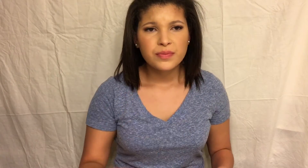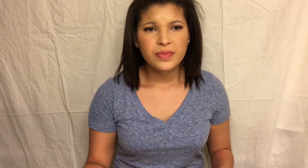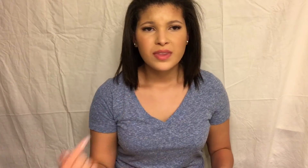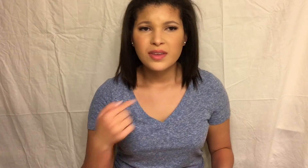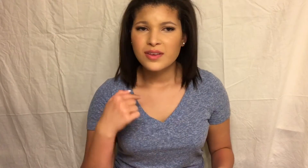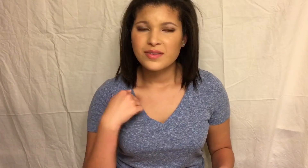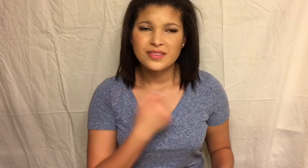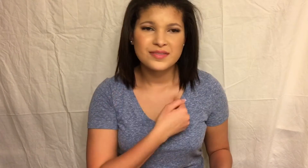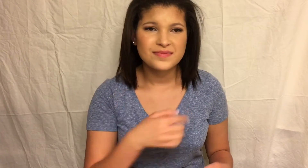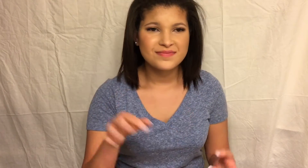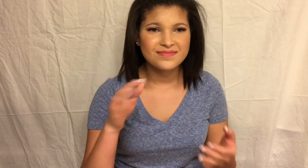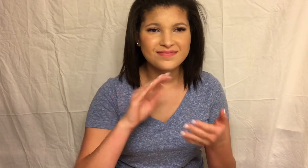we'll fall